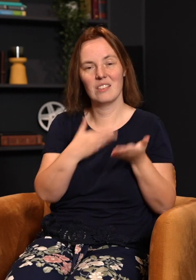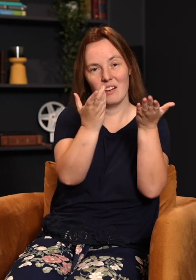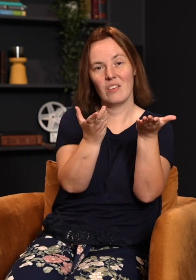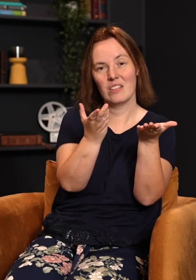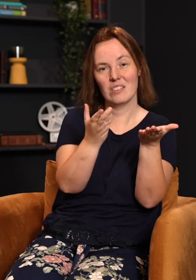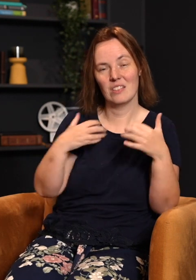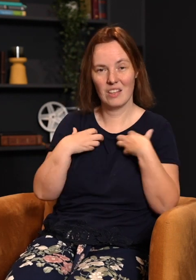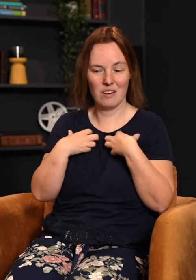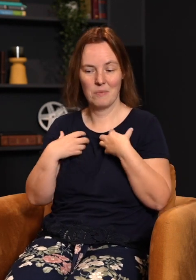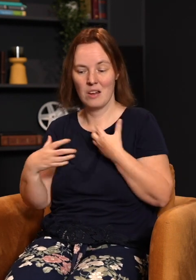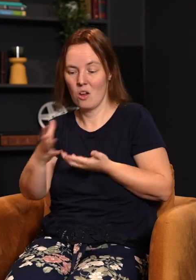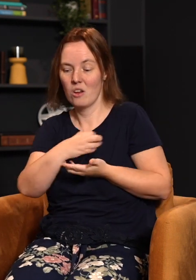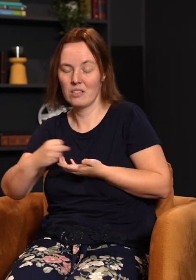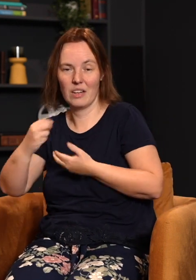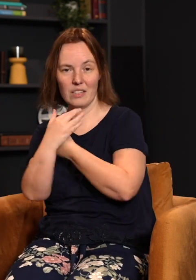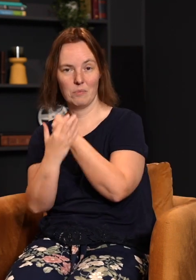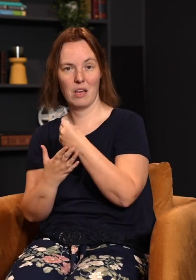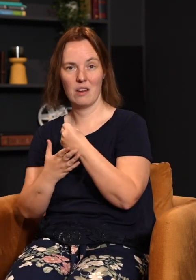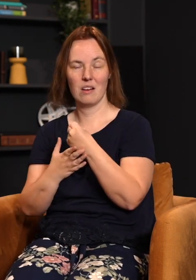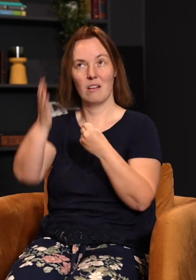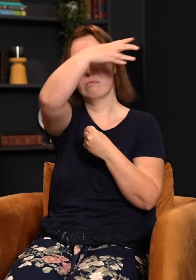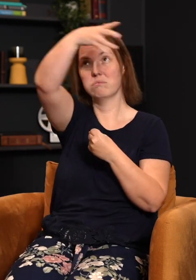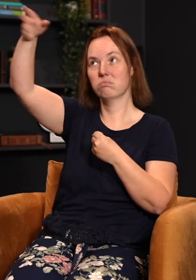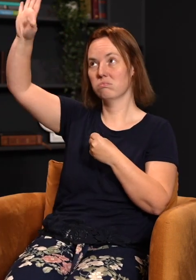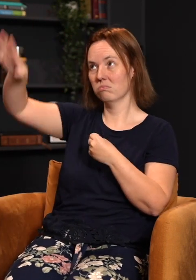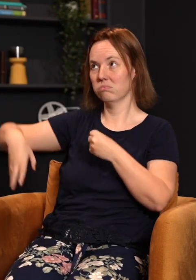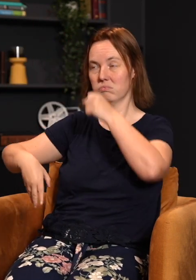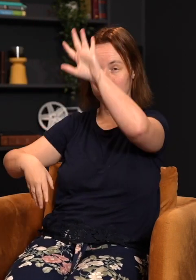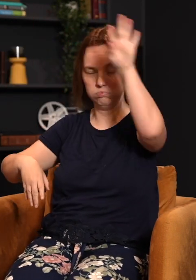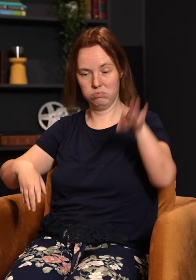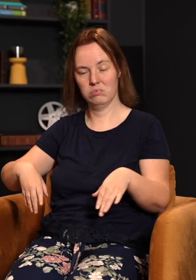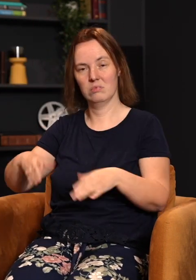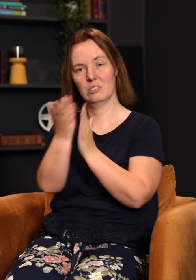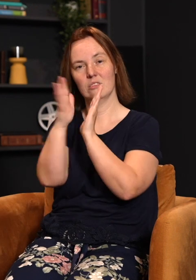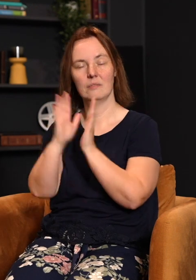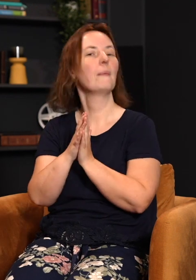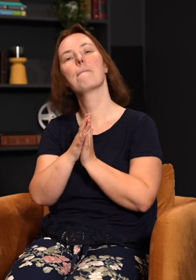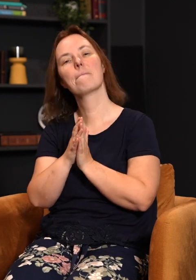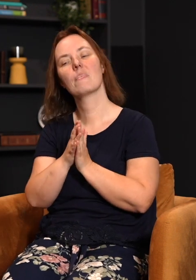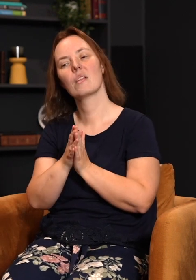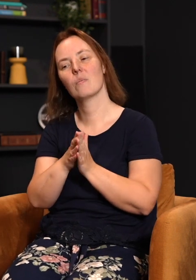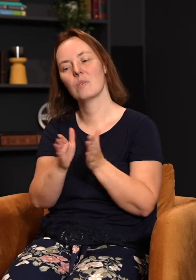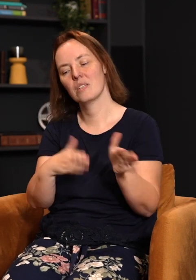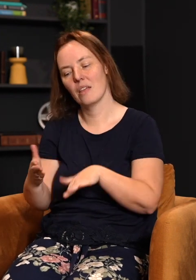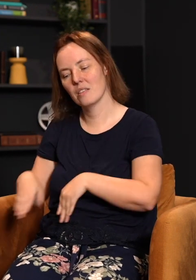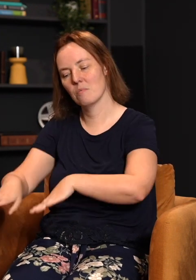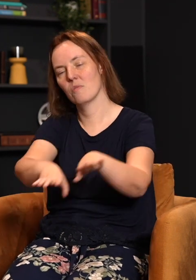to sacrifice that animal, take its blood, and put it, brush it on the doorposts. He said, when death is moving through the land,